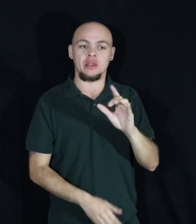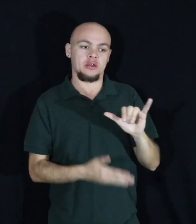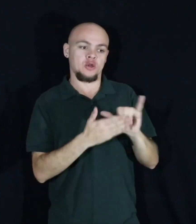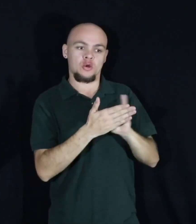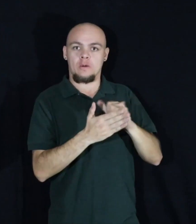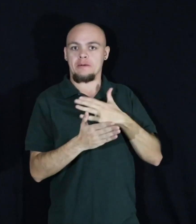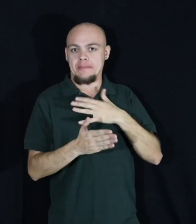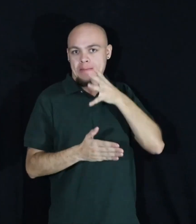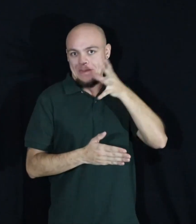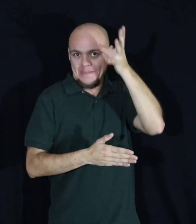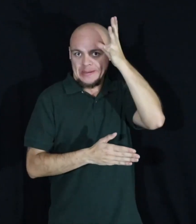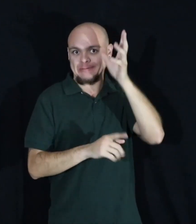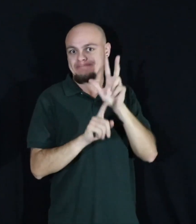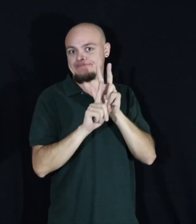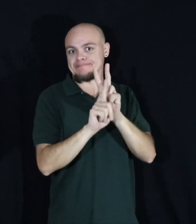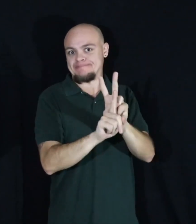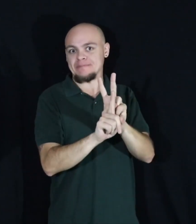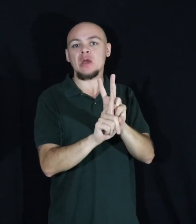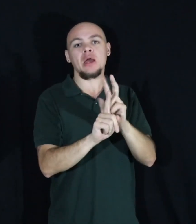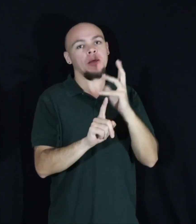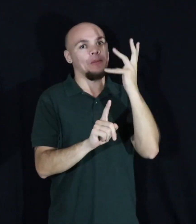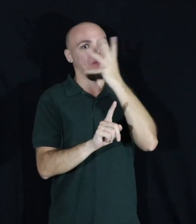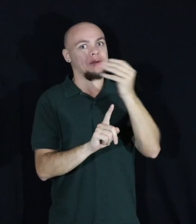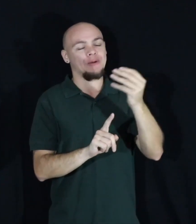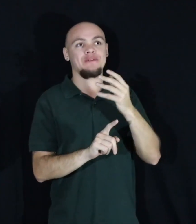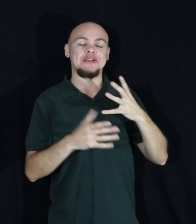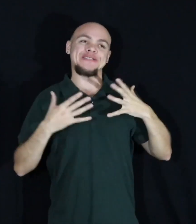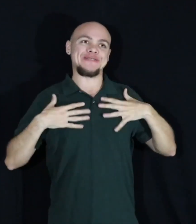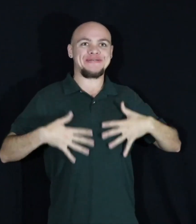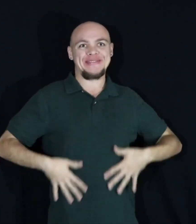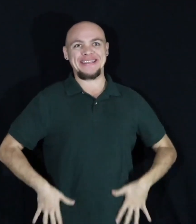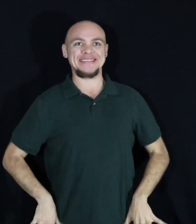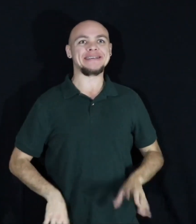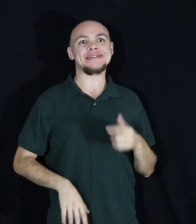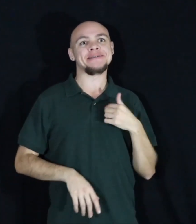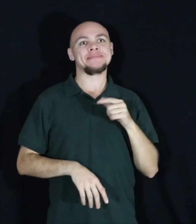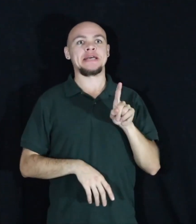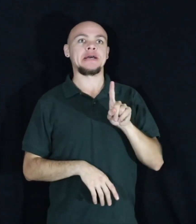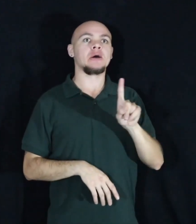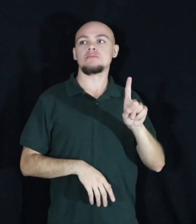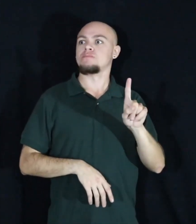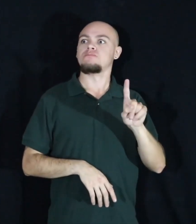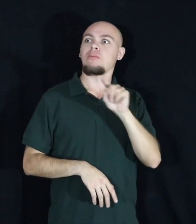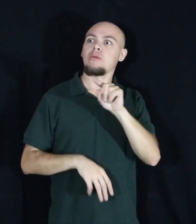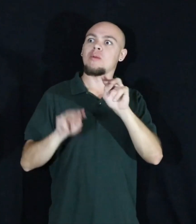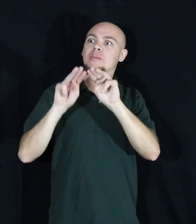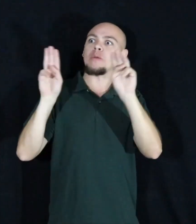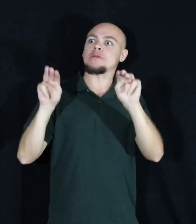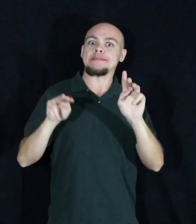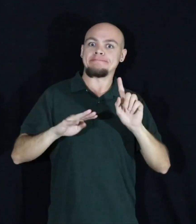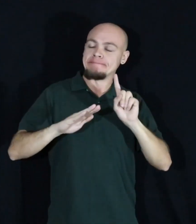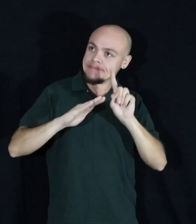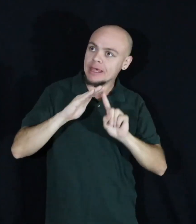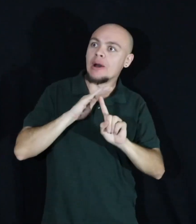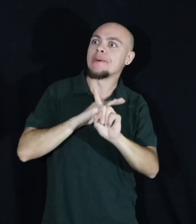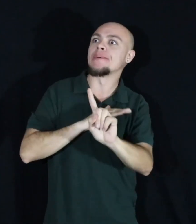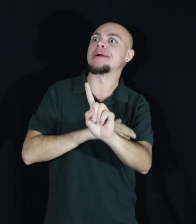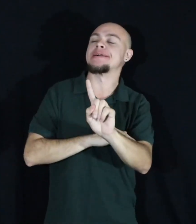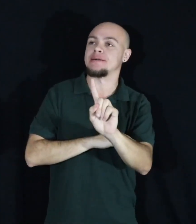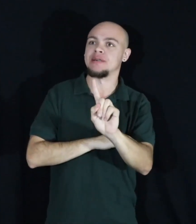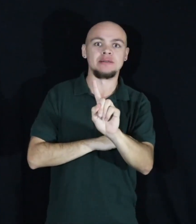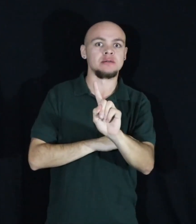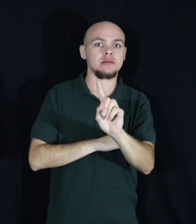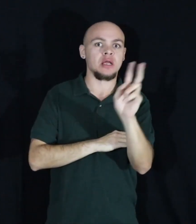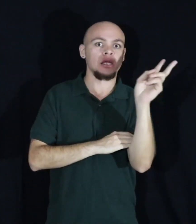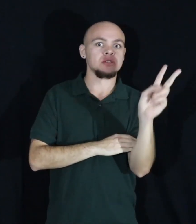parents. I had a very beautiful dress on, I remember. I walked into a large museum and in front of me I